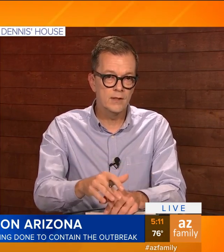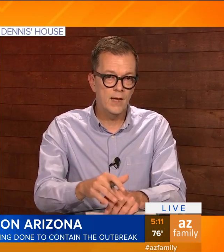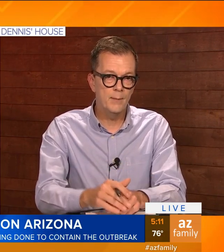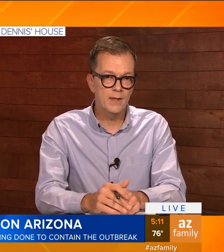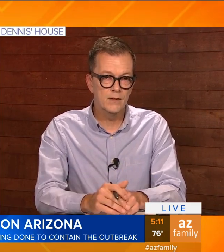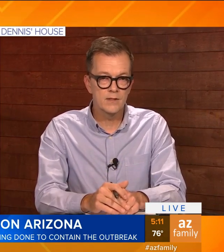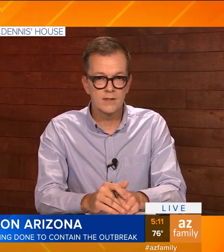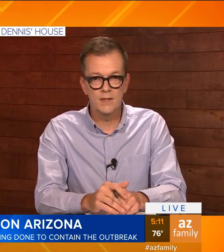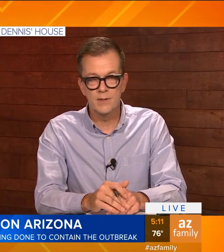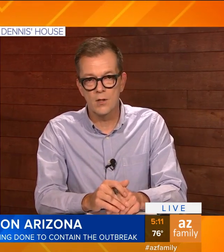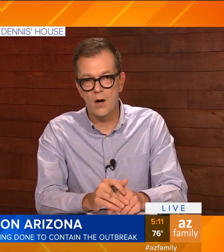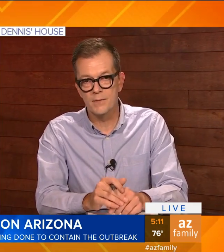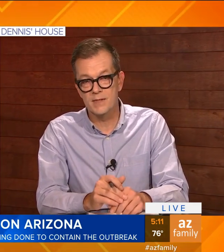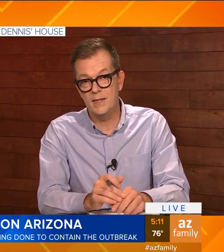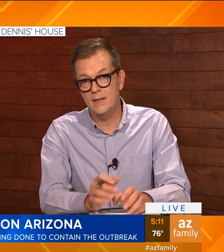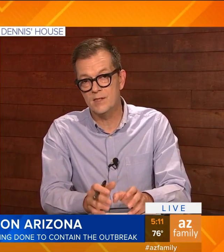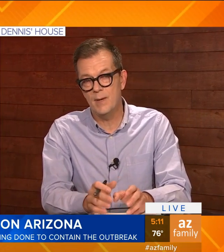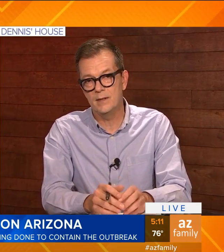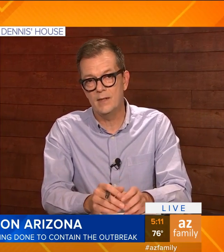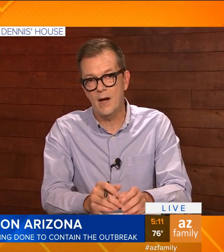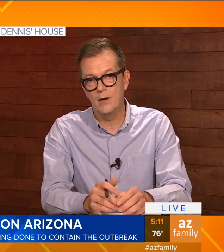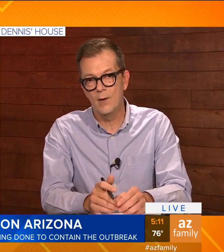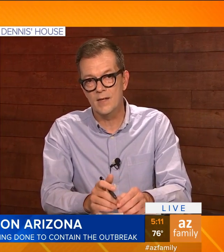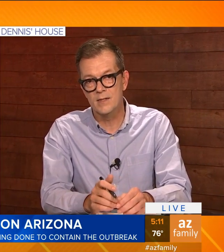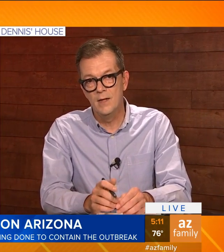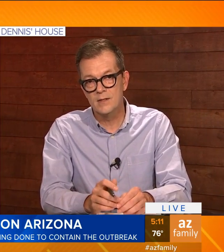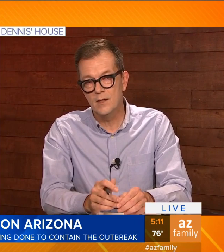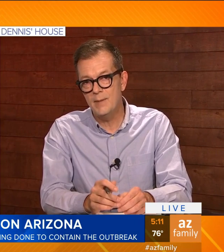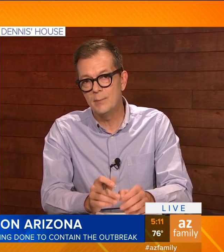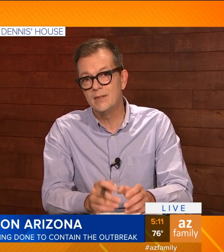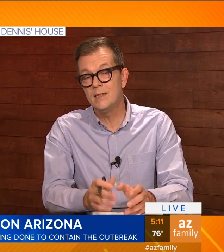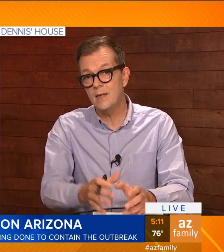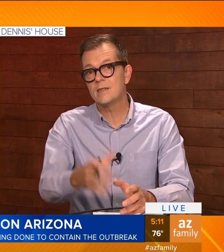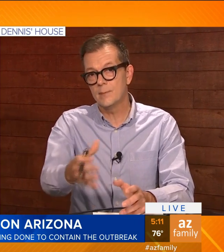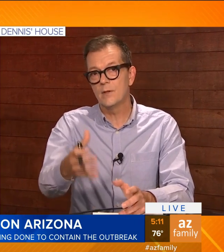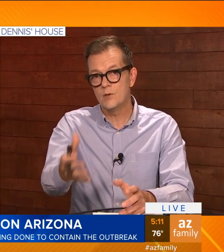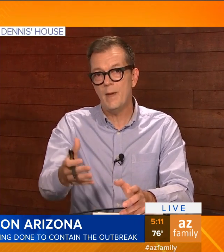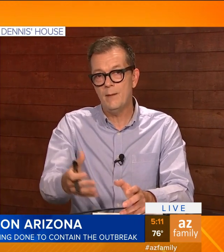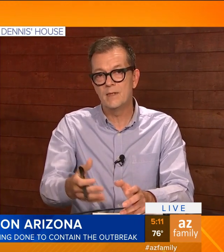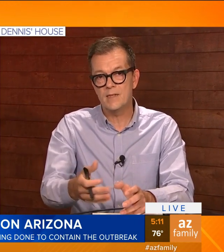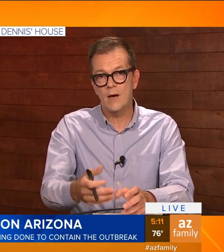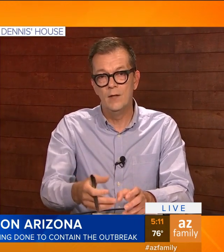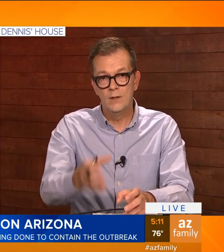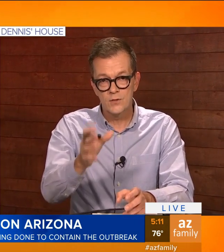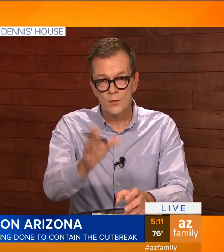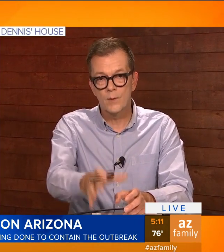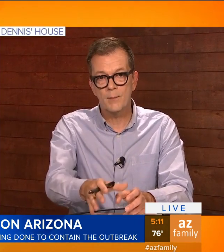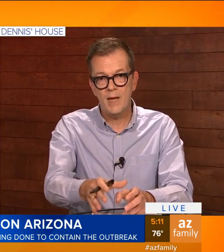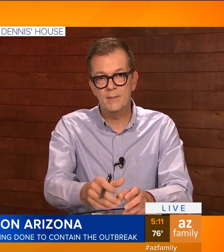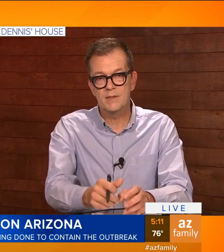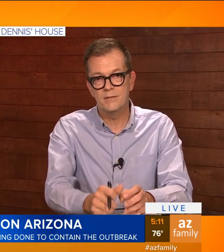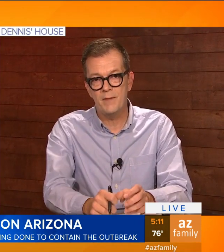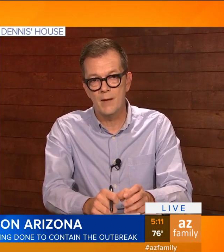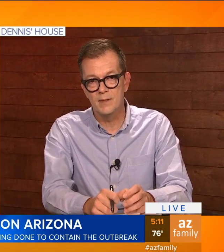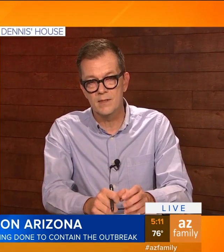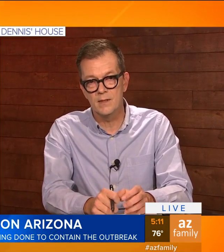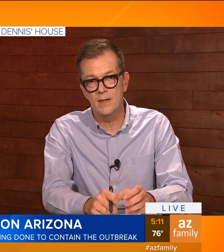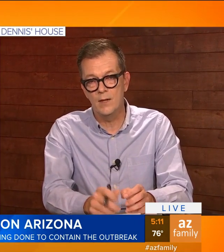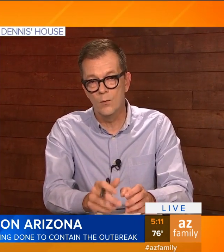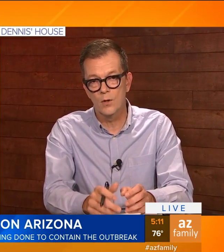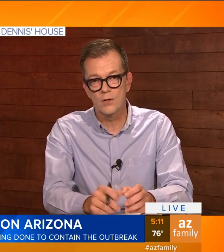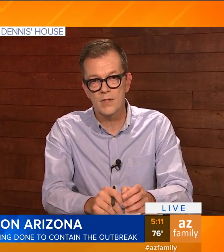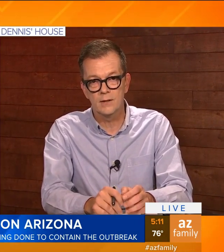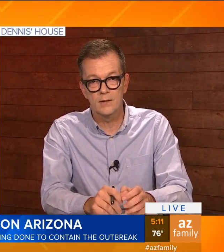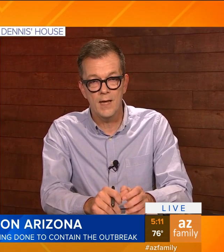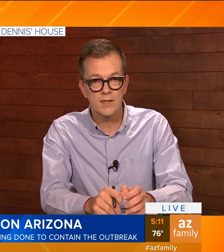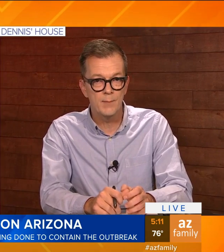earlier today by kirsten cinema's office they expect that the irs is going to be able to get some of those payments out those direct payments to families and